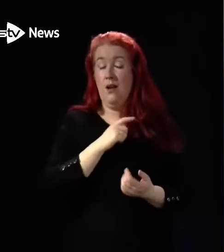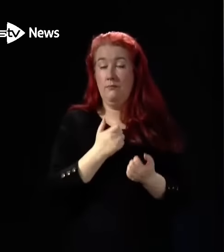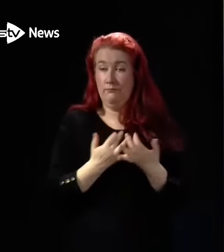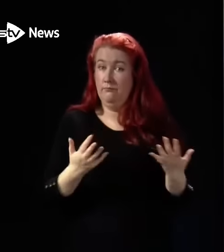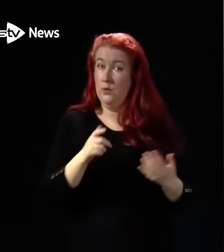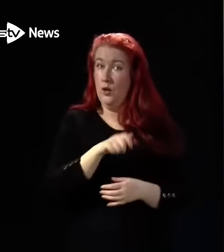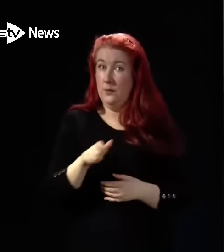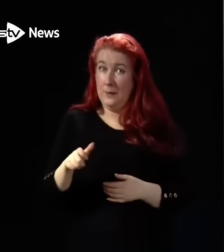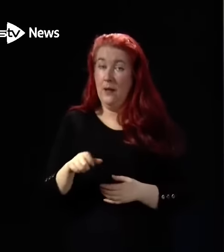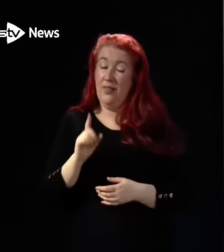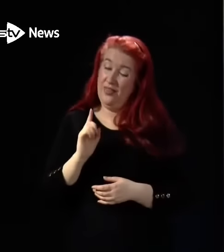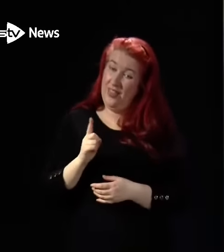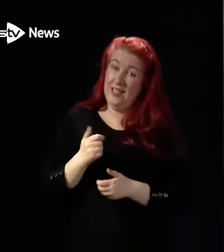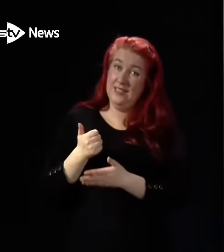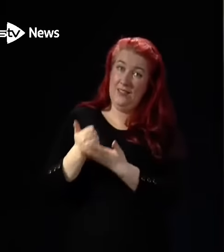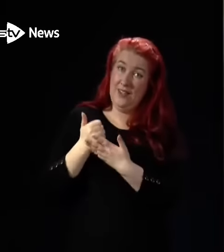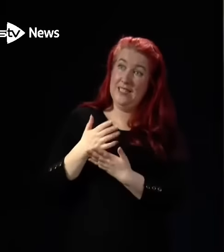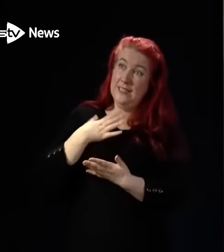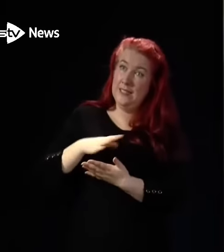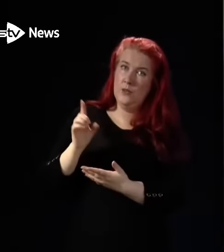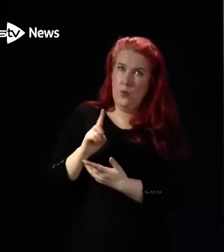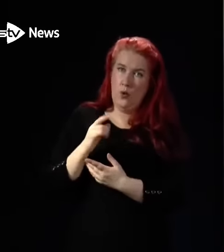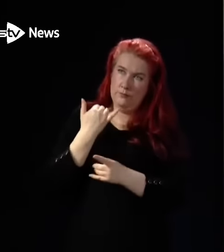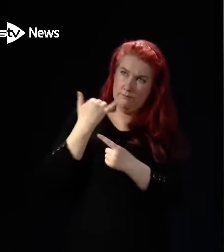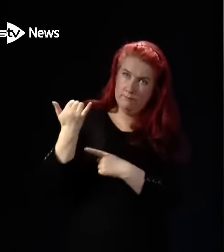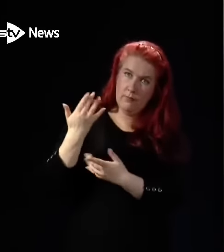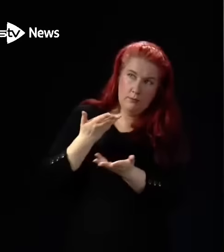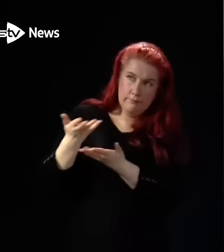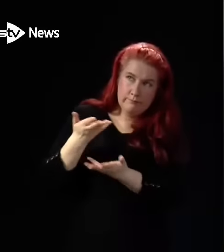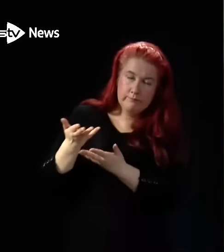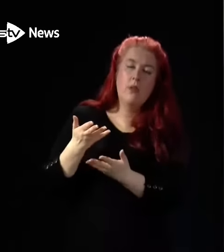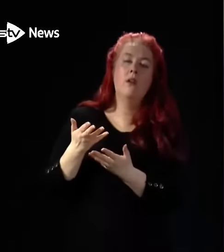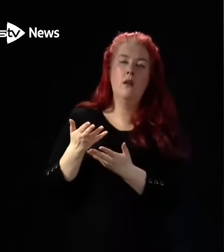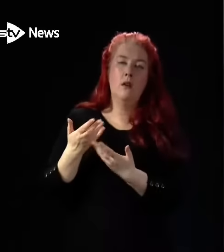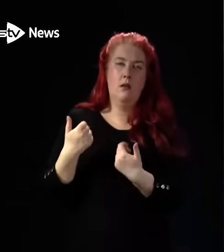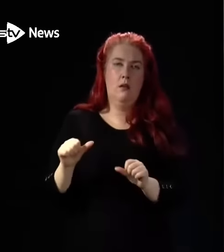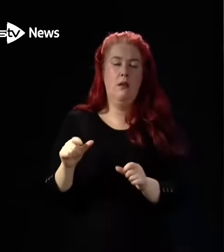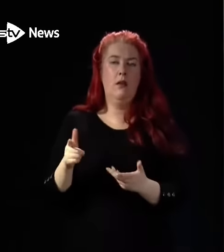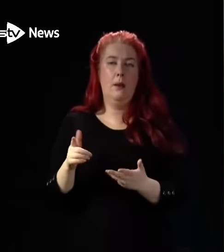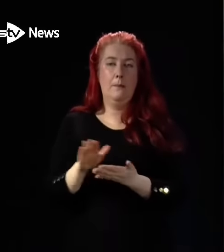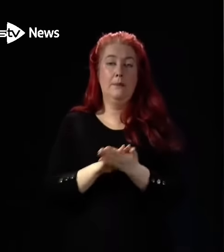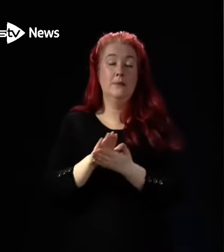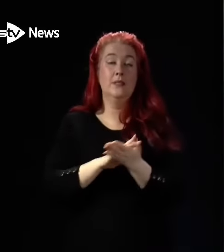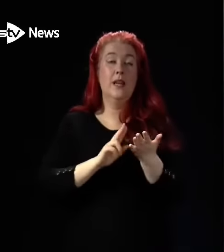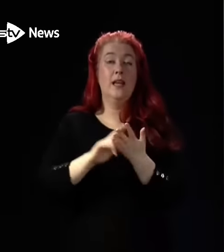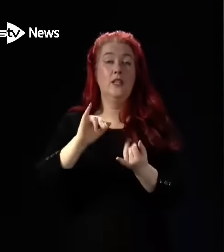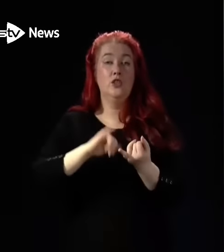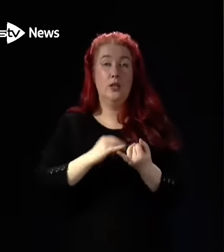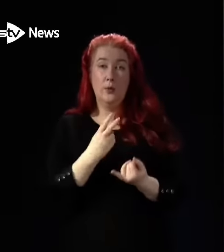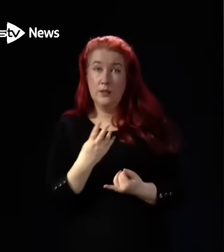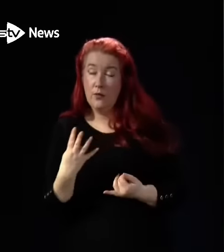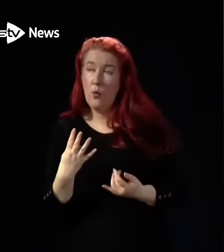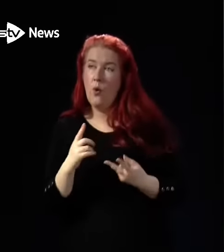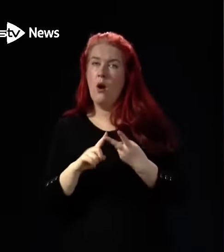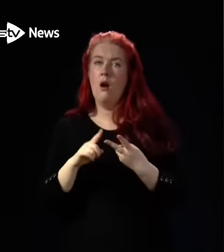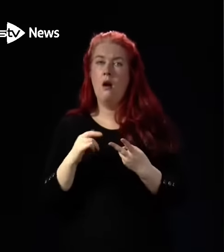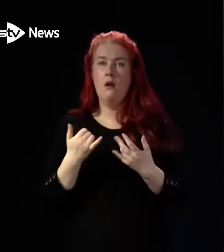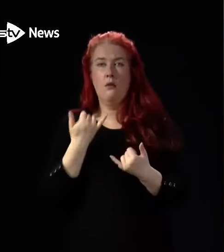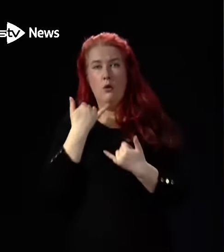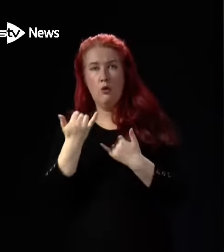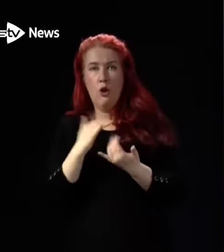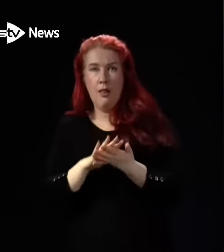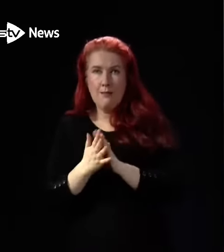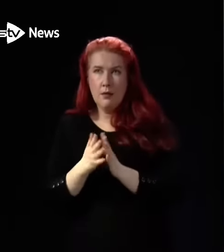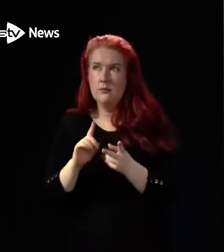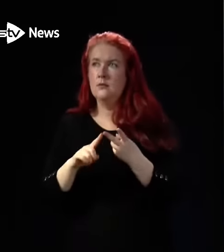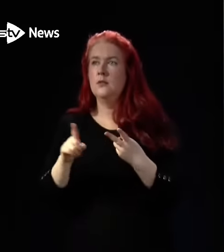that will be the advice that they need. And NHS 24 call handlers and the clinicians in NHS 24 who support them